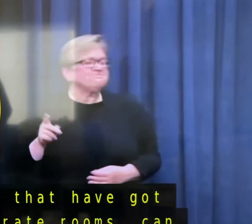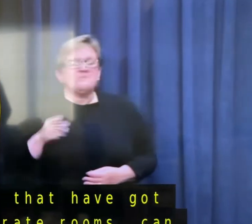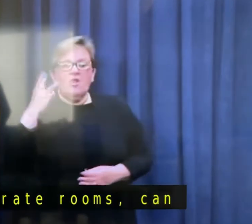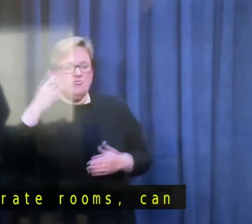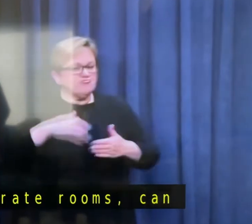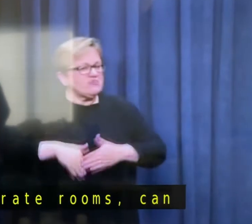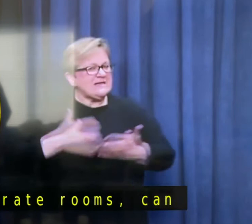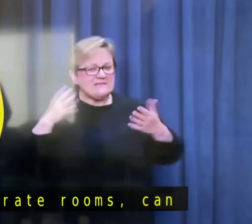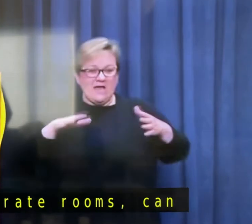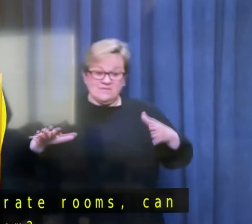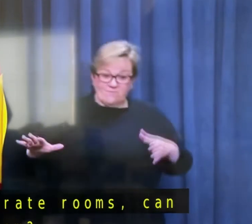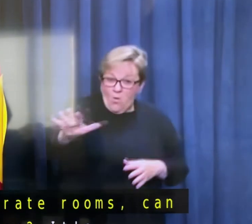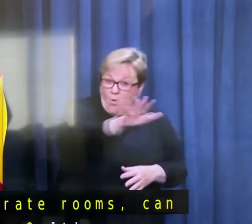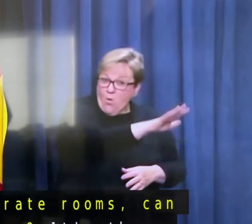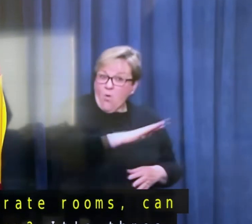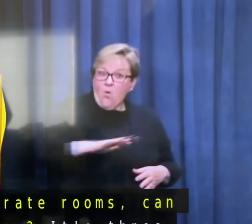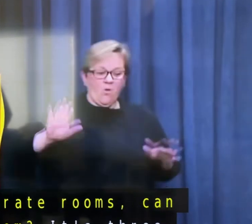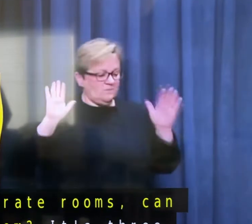for the entire menu.